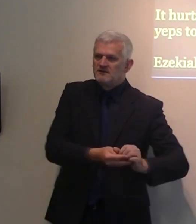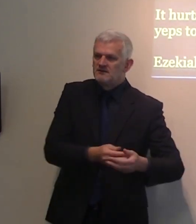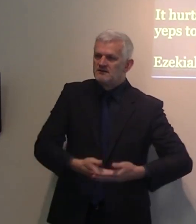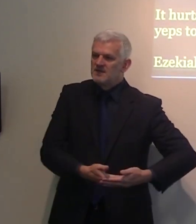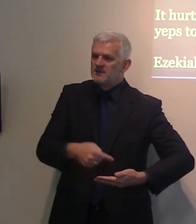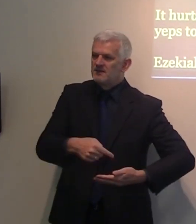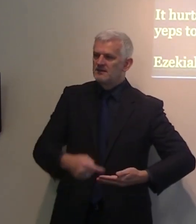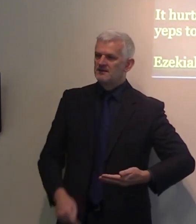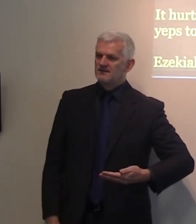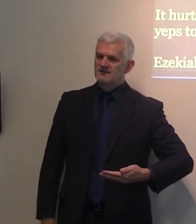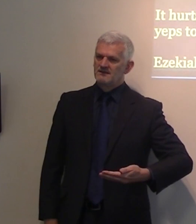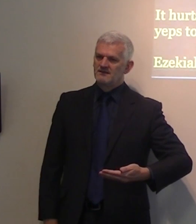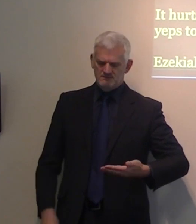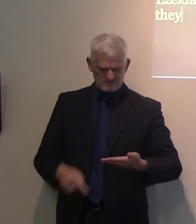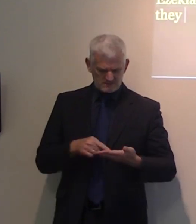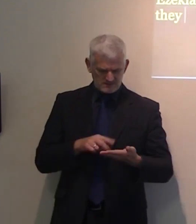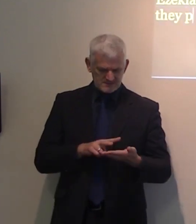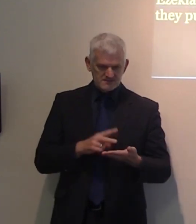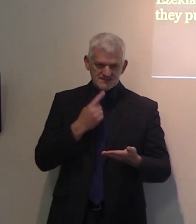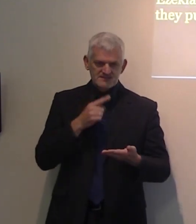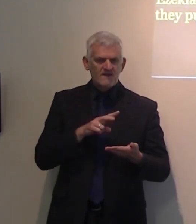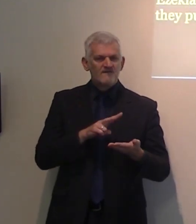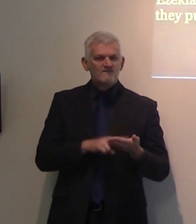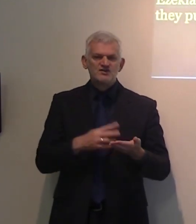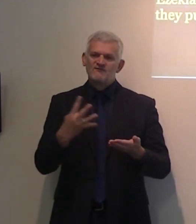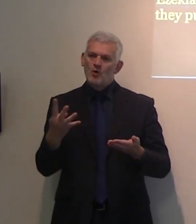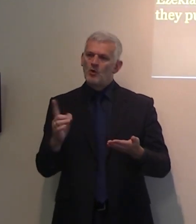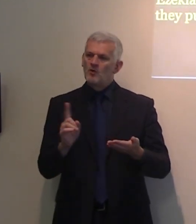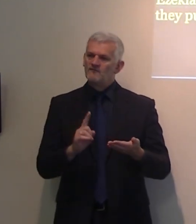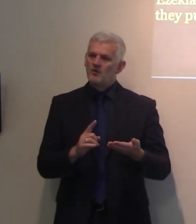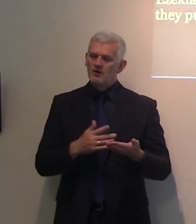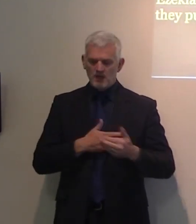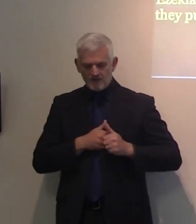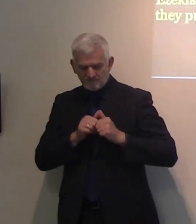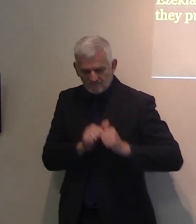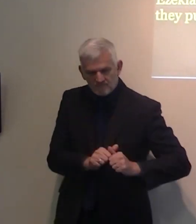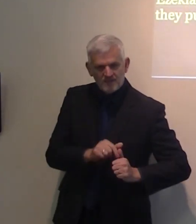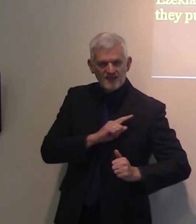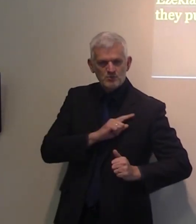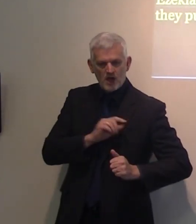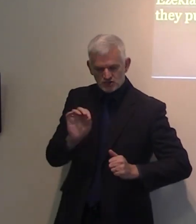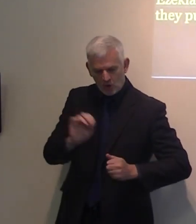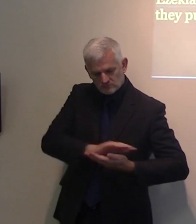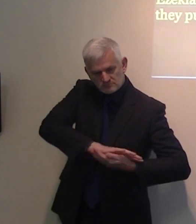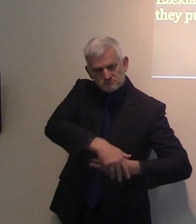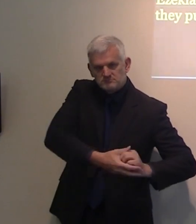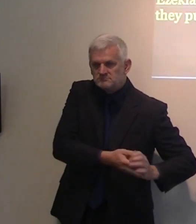the text says in verse 4, as an act of compassion, and even we